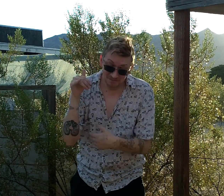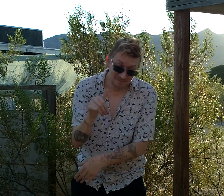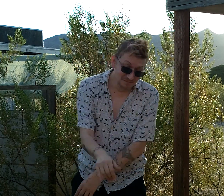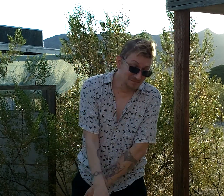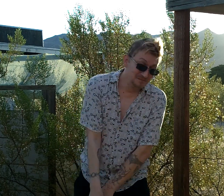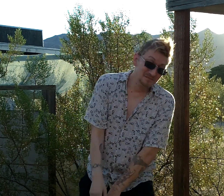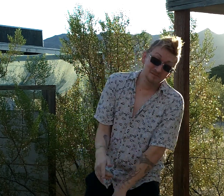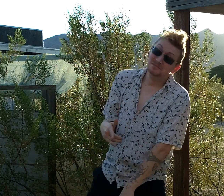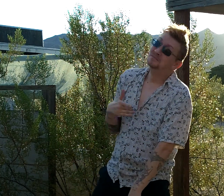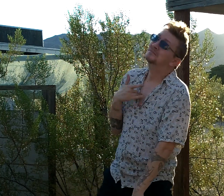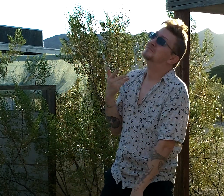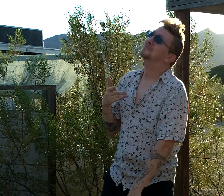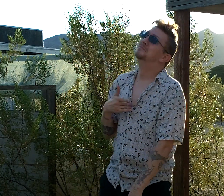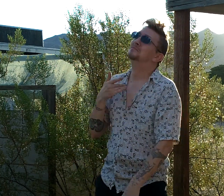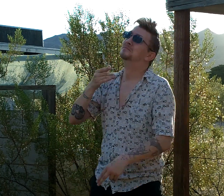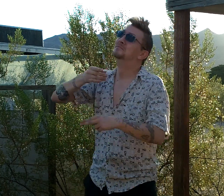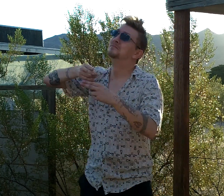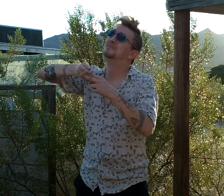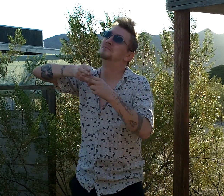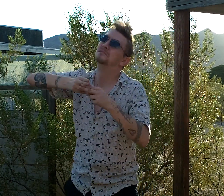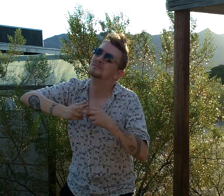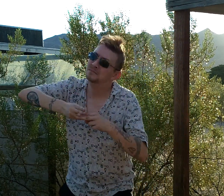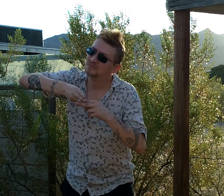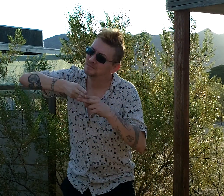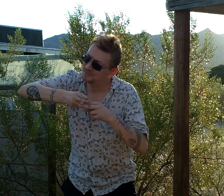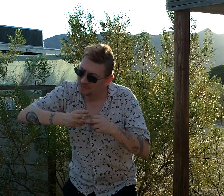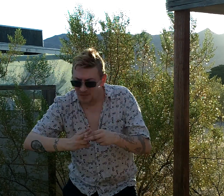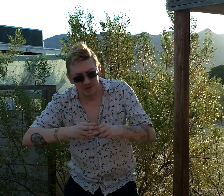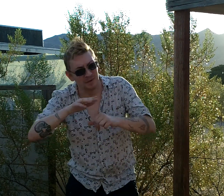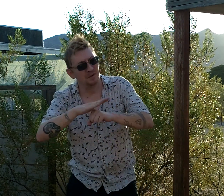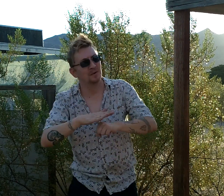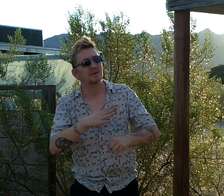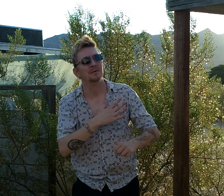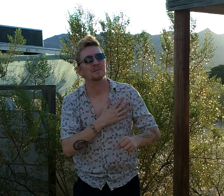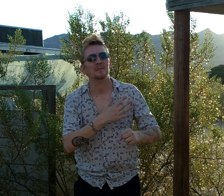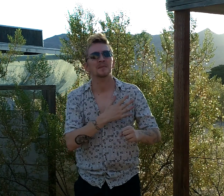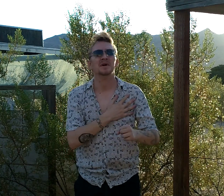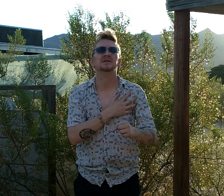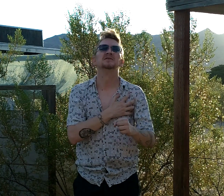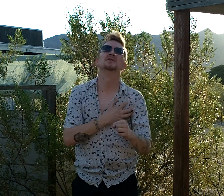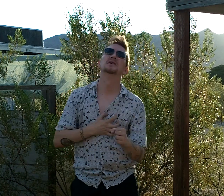left, I feel the weight of it all on my chain